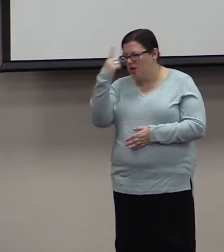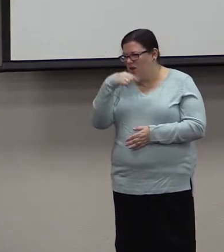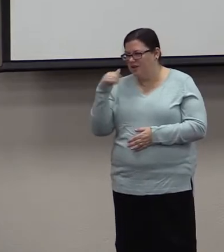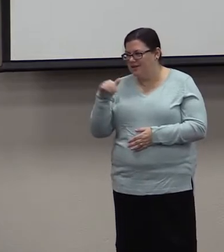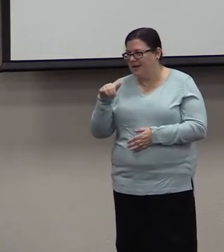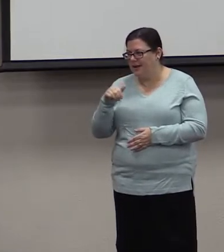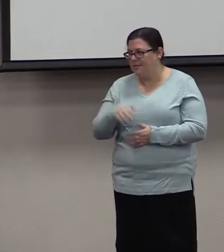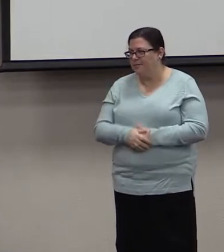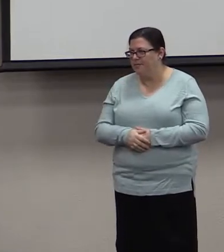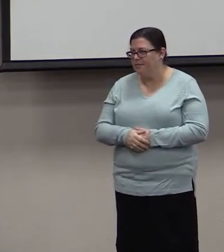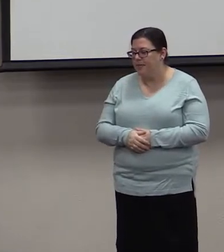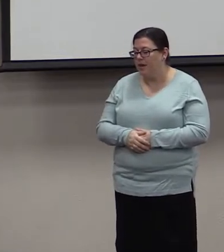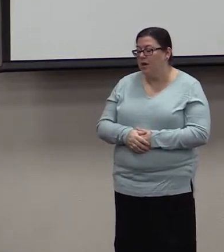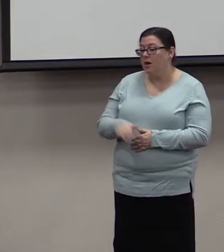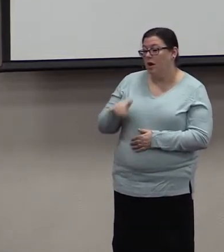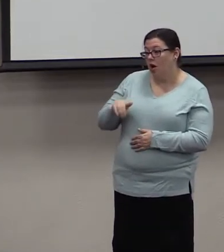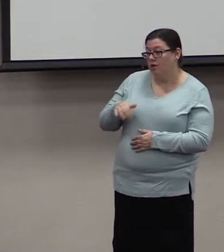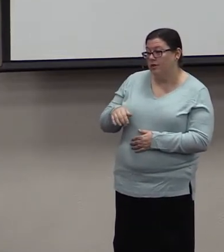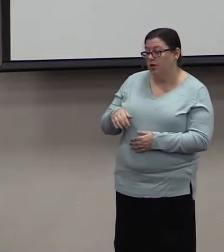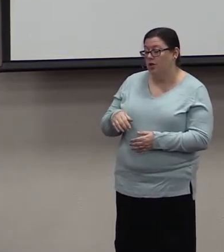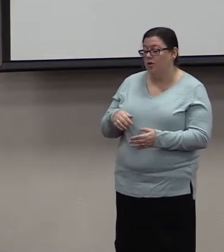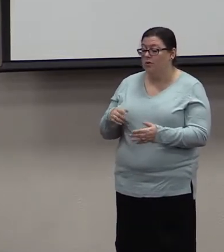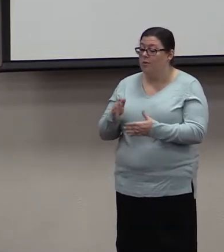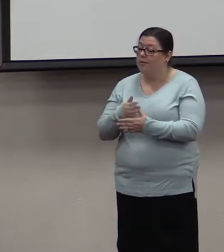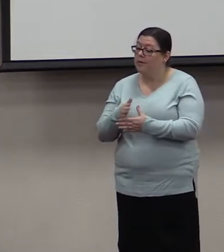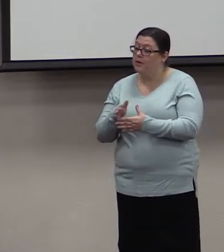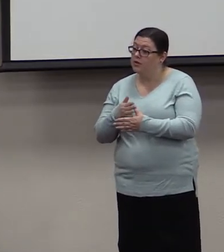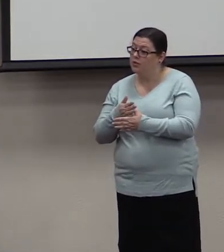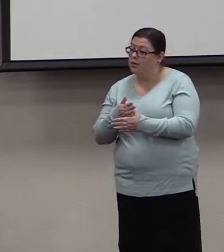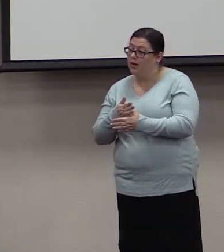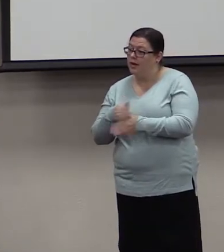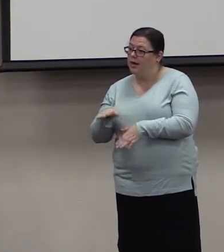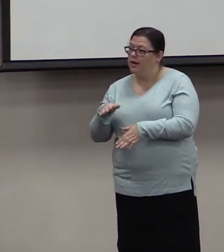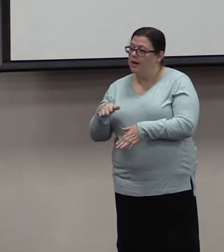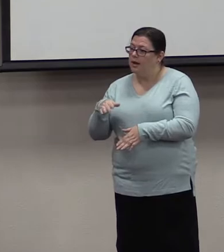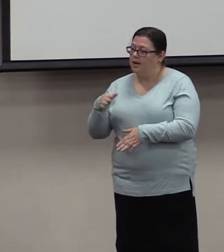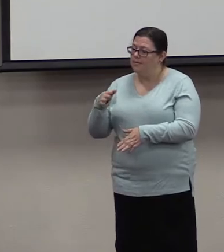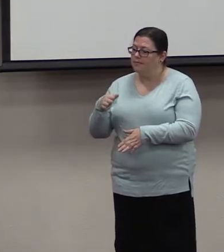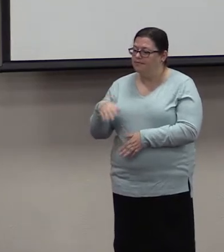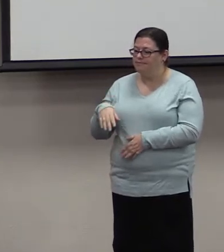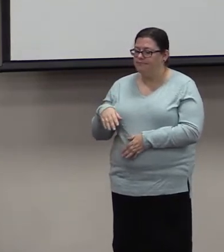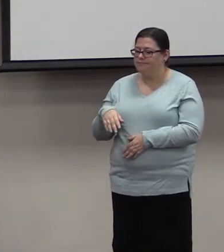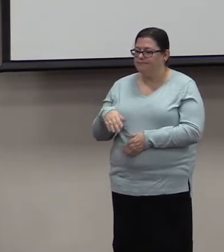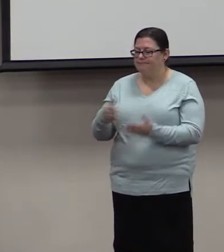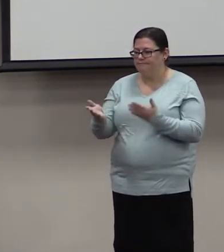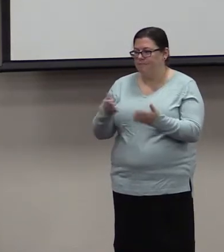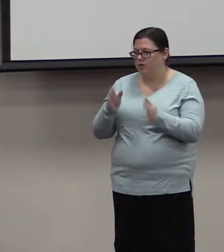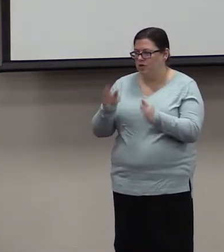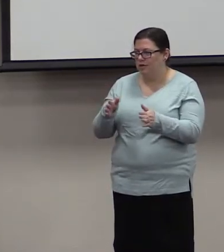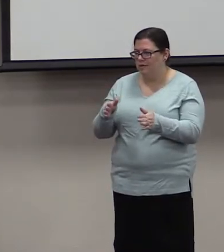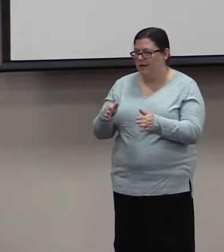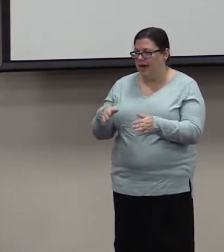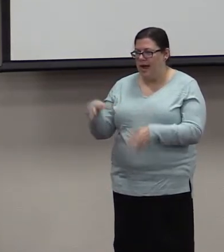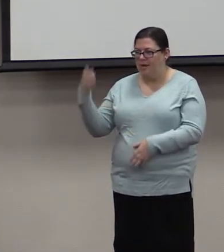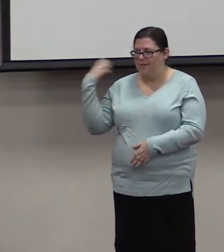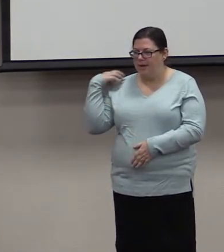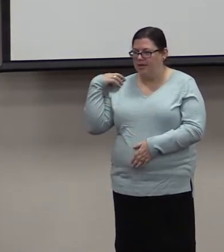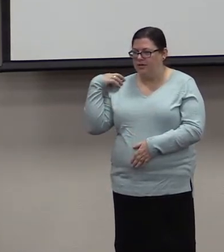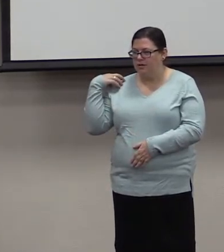should look like. And of course, as we learned yesterday, this follows Paul's section on husbands and wives.